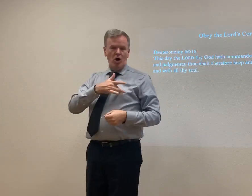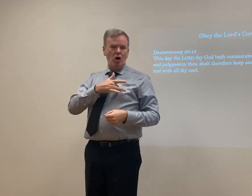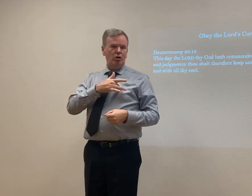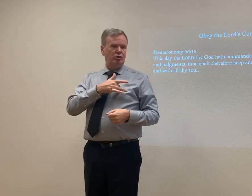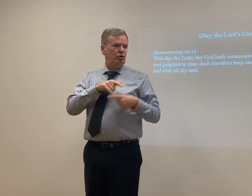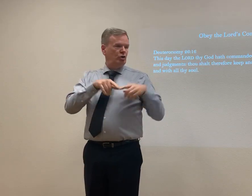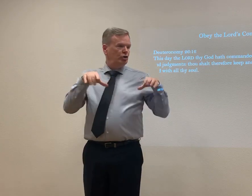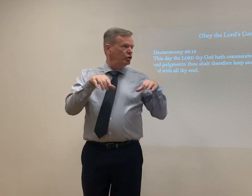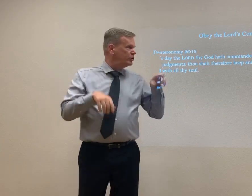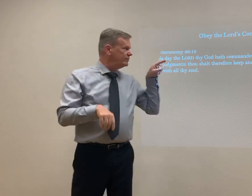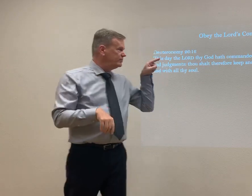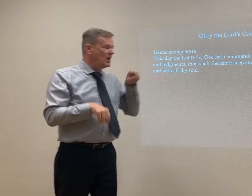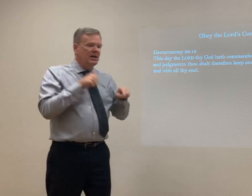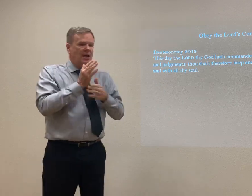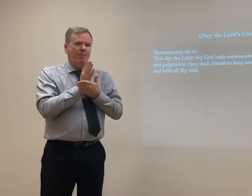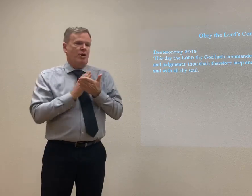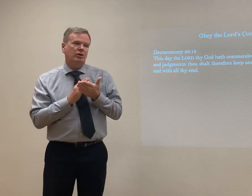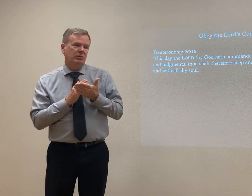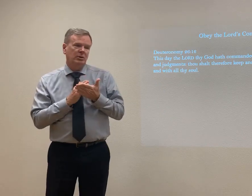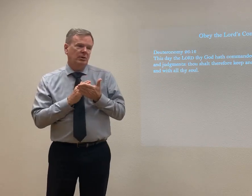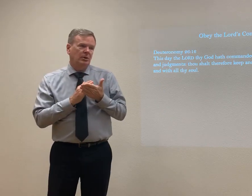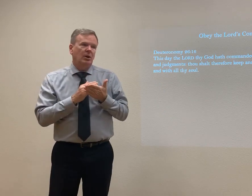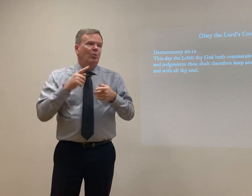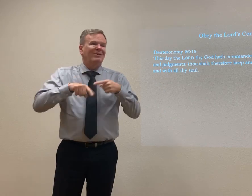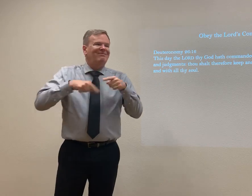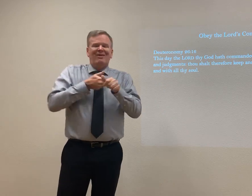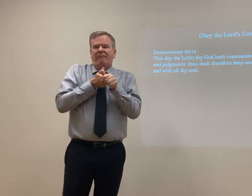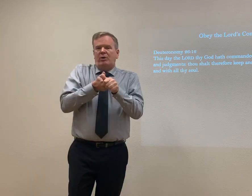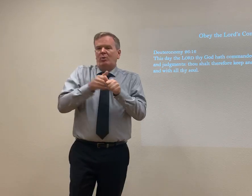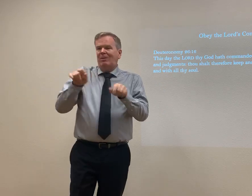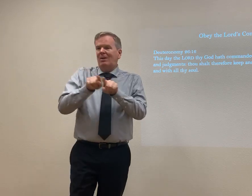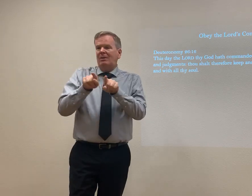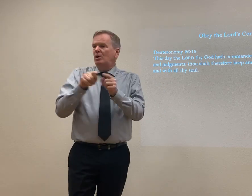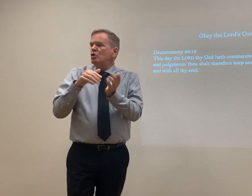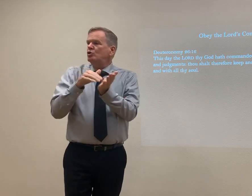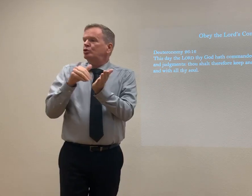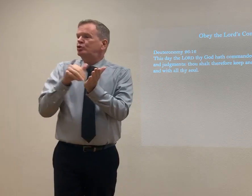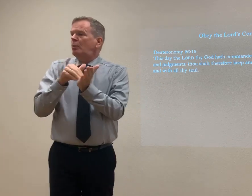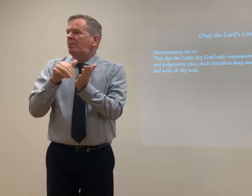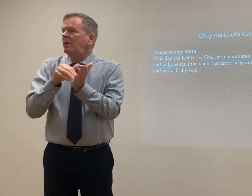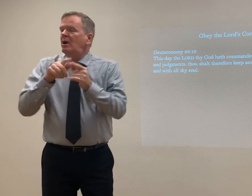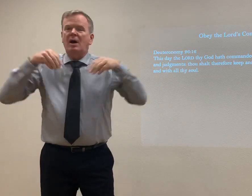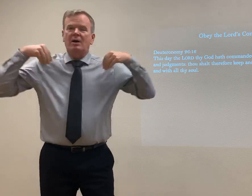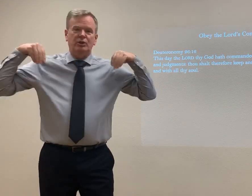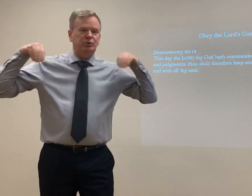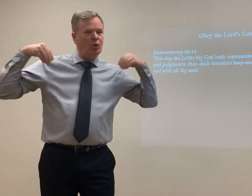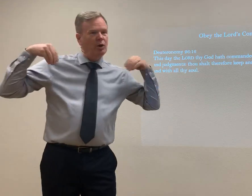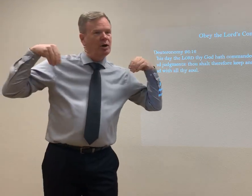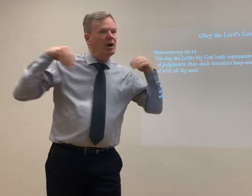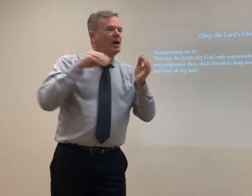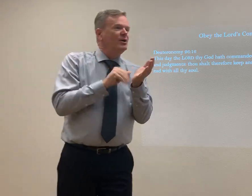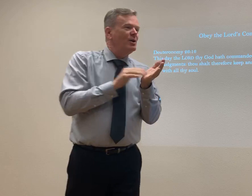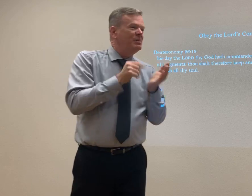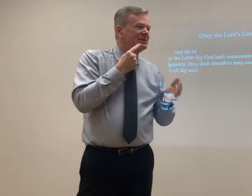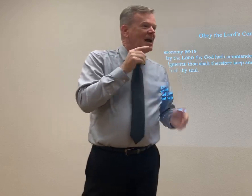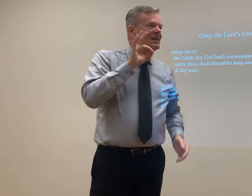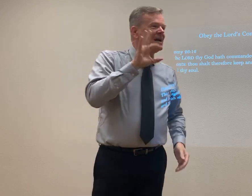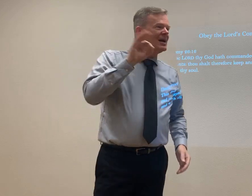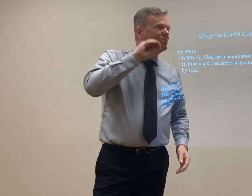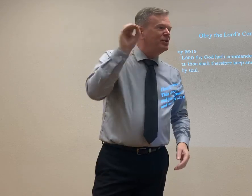That means everything that you've got. It's not a part way thing. It's not a partial action. Just like when you buy soap and detergent from the